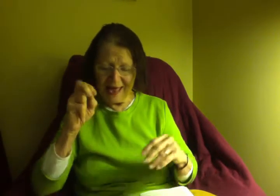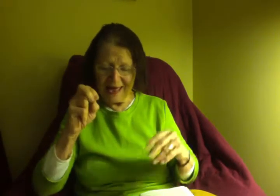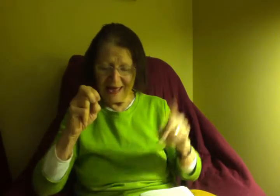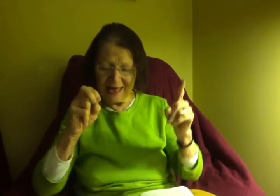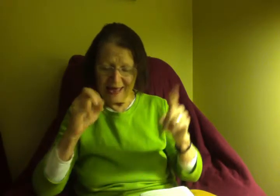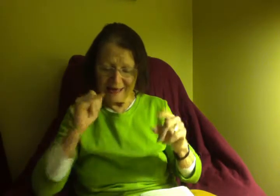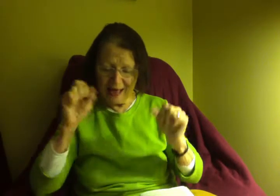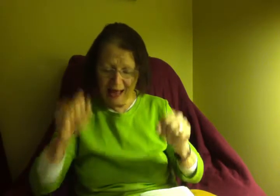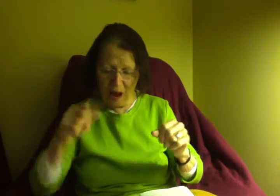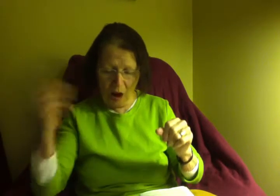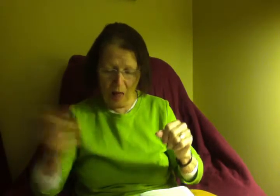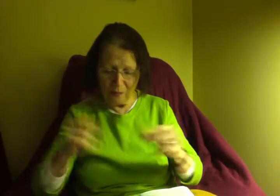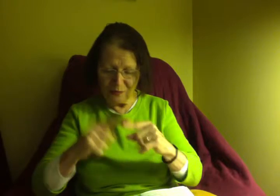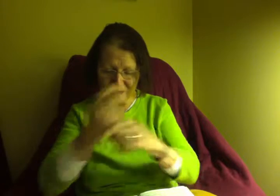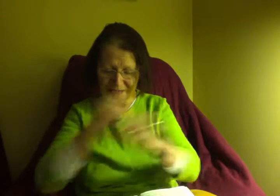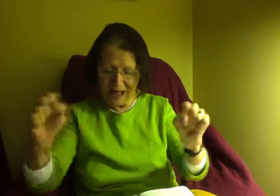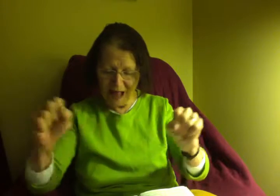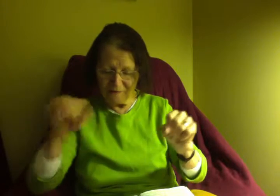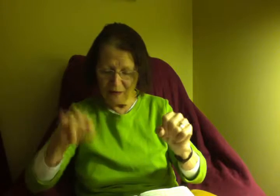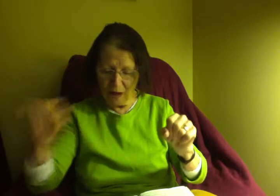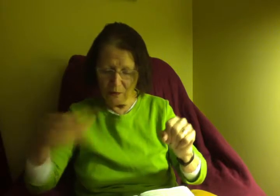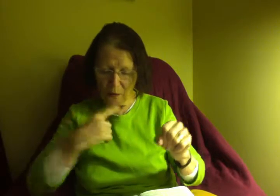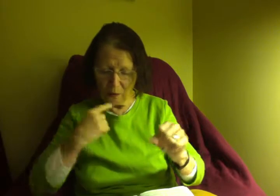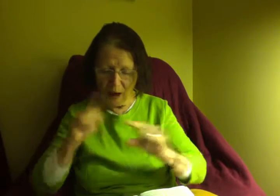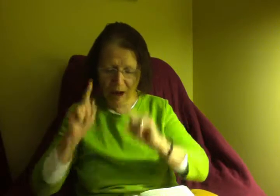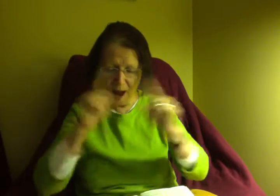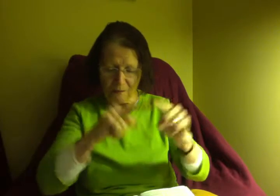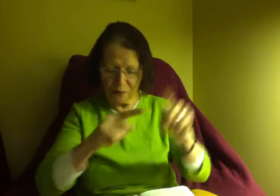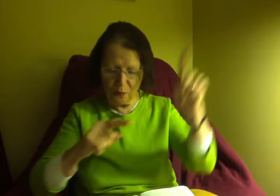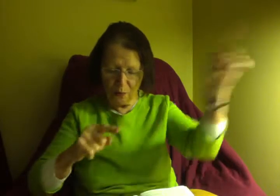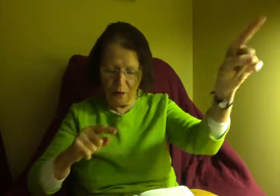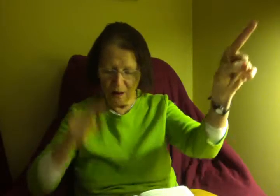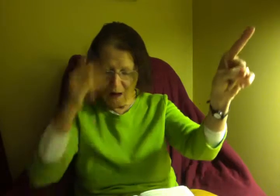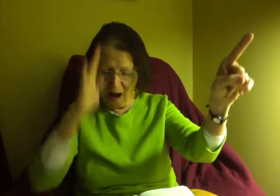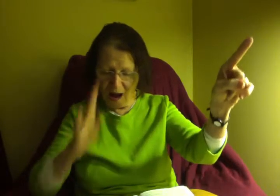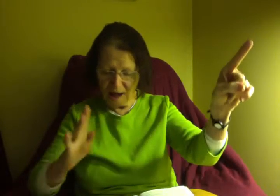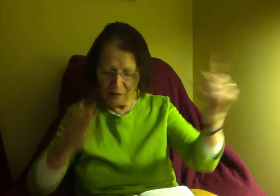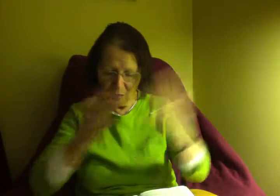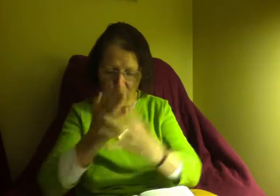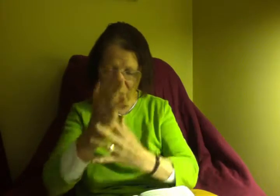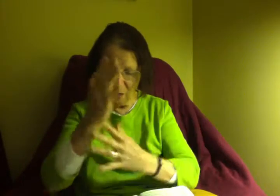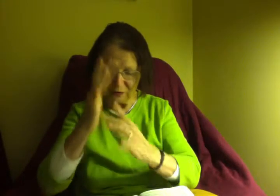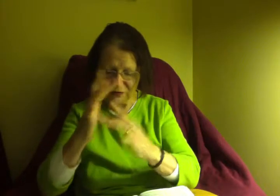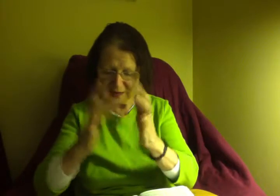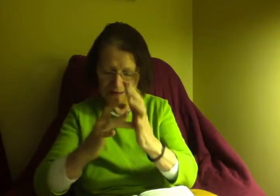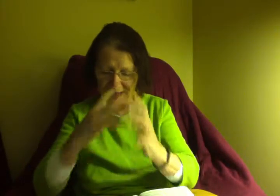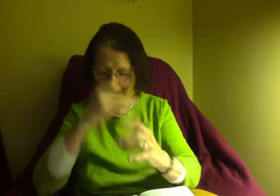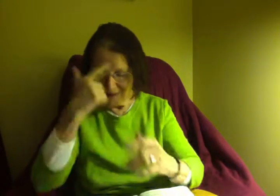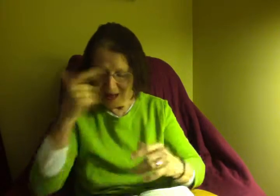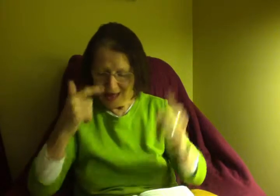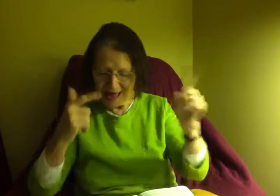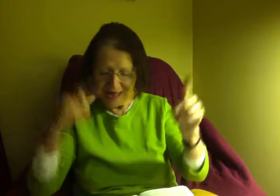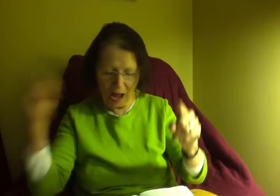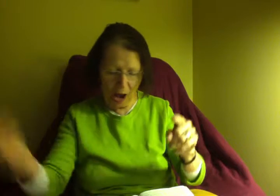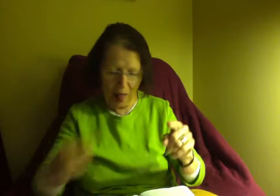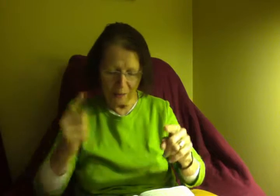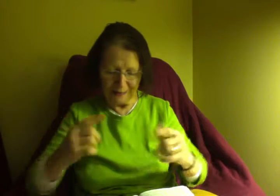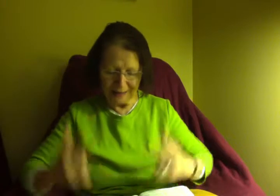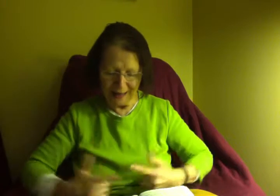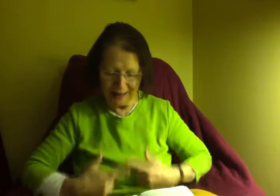it's all of my dad, so we've got to go on to work. It's all of my